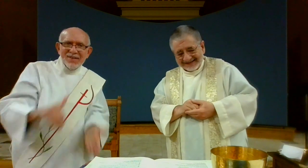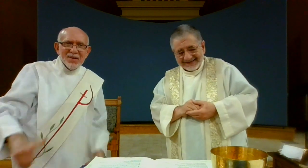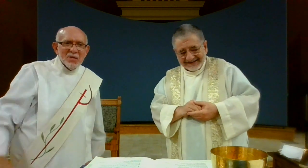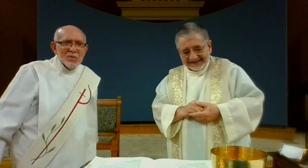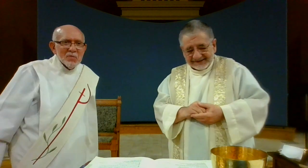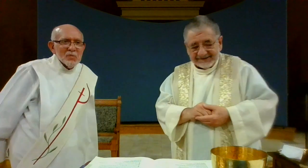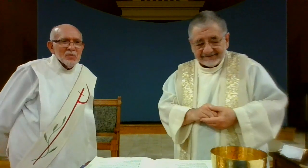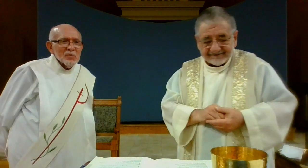again.